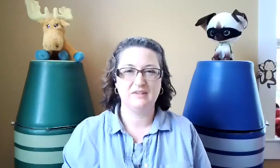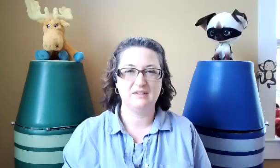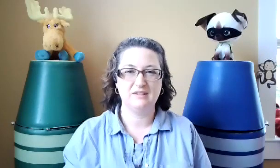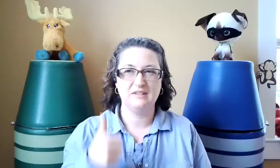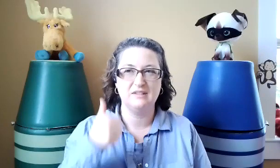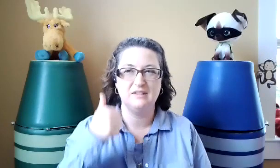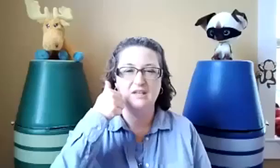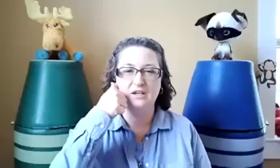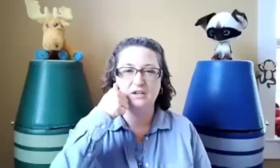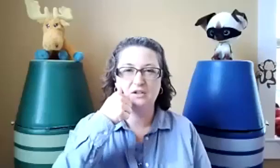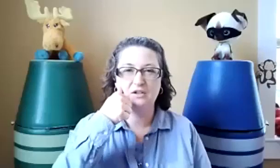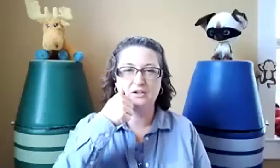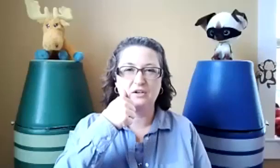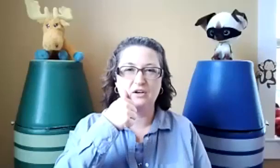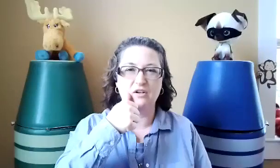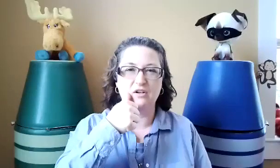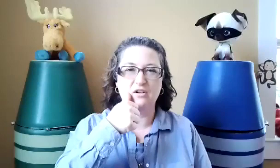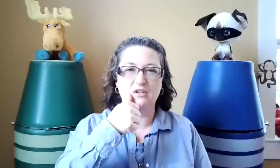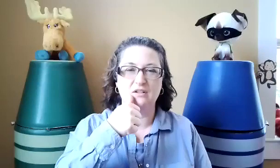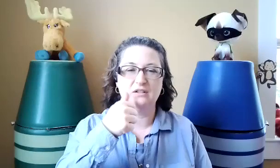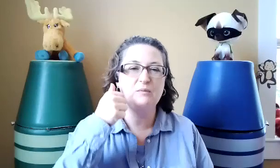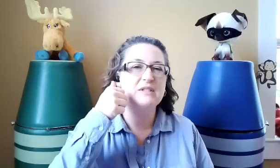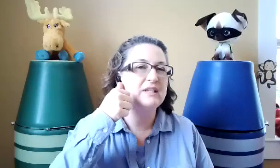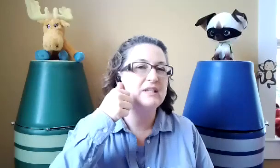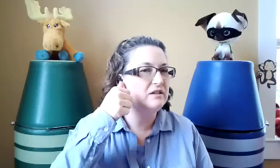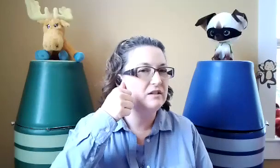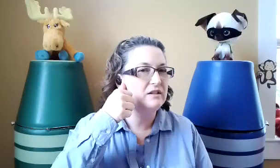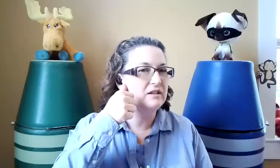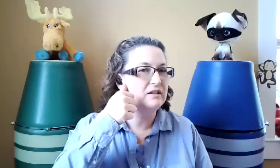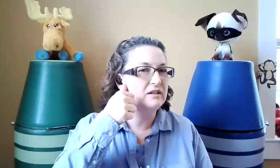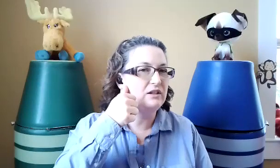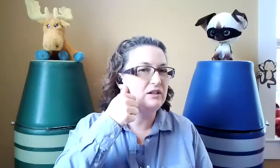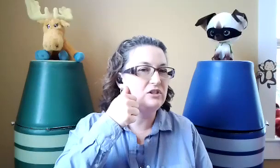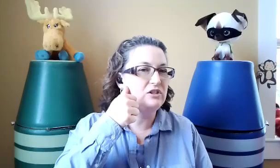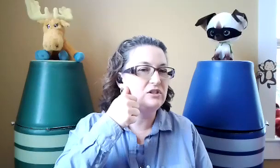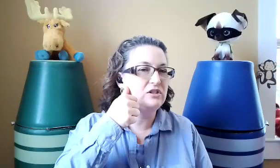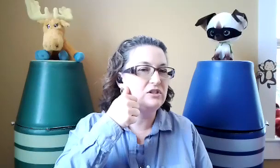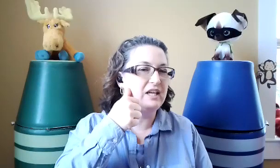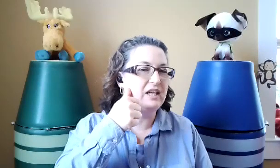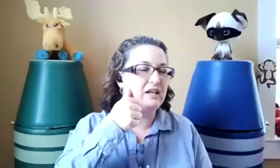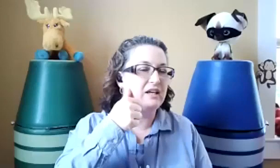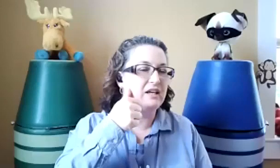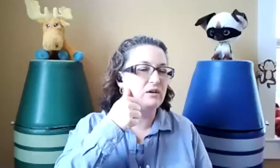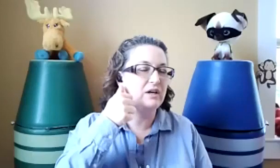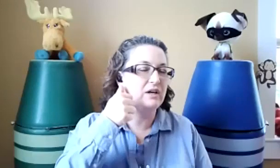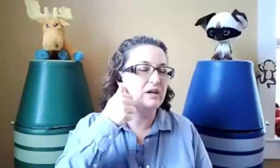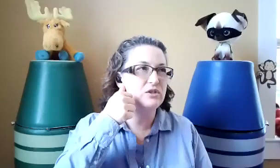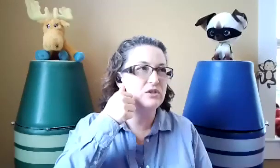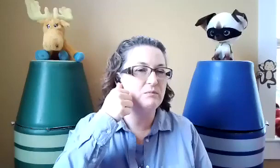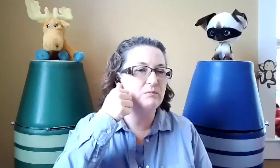Girl. Nope. It's at your cheek or at your jawline. Just like that. Yeah, that's